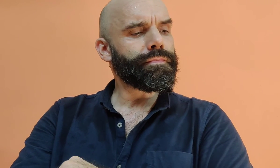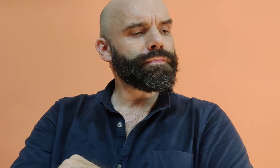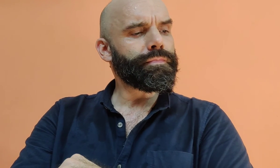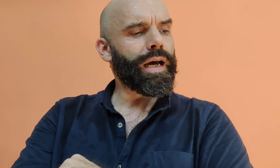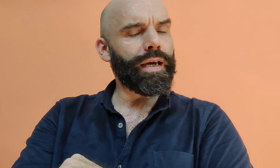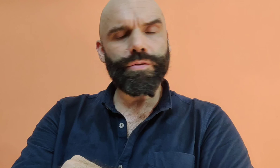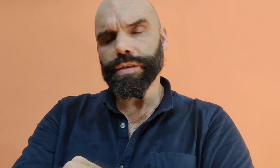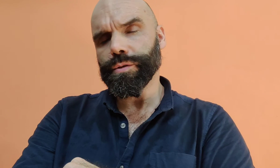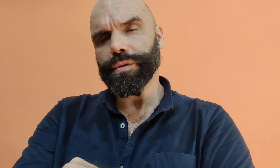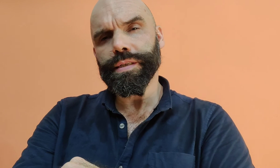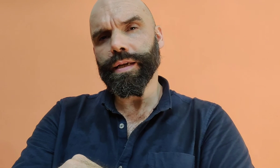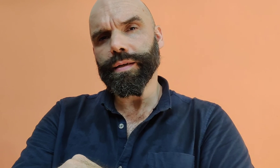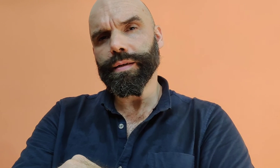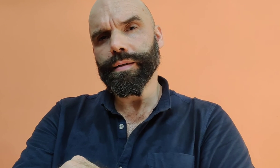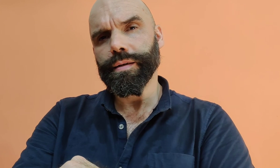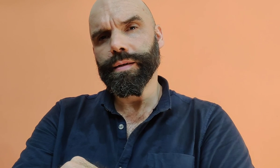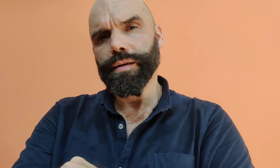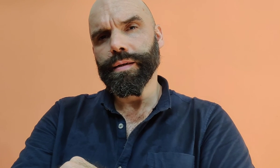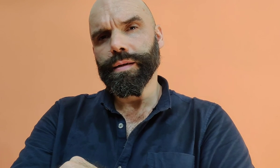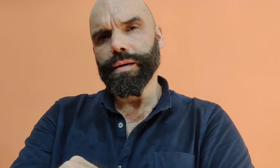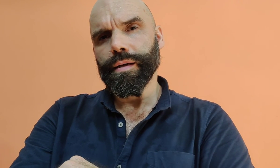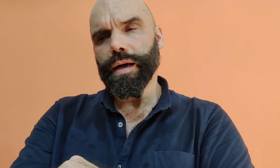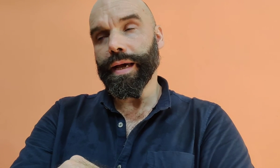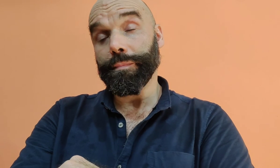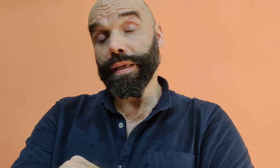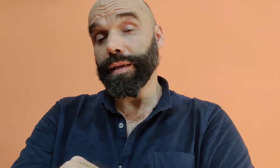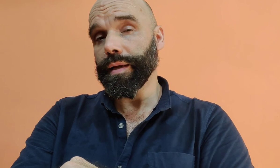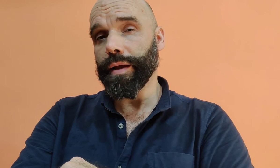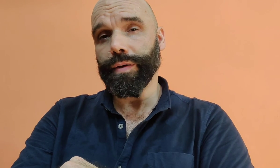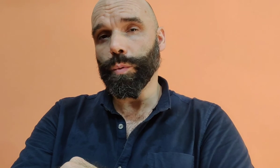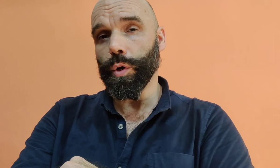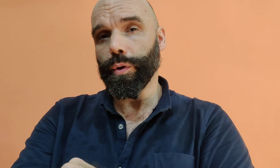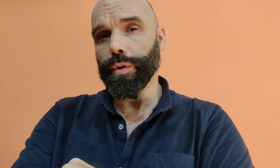I trust you understand. I mean every word.